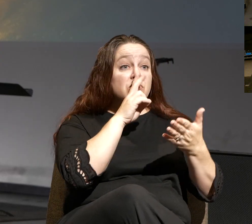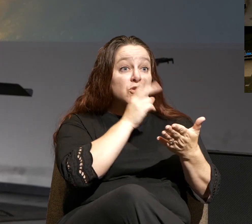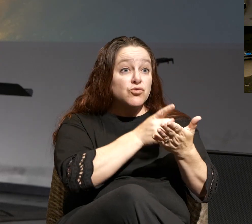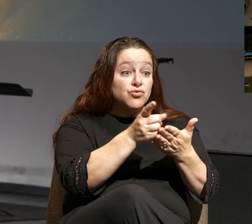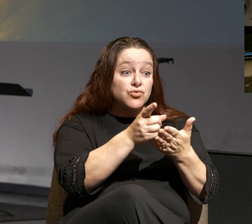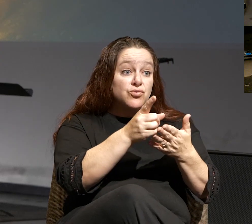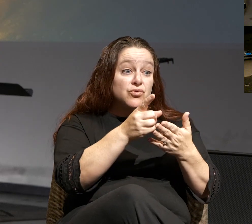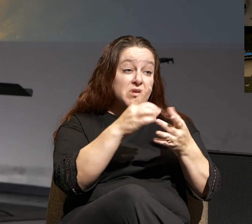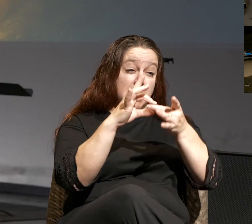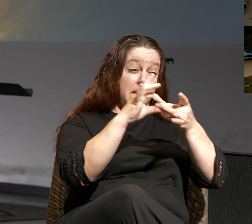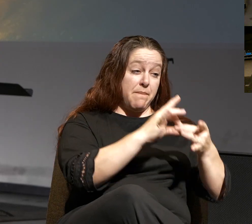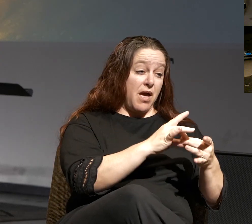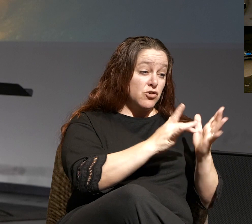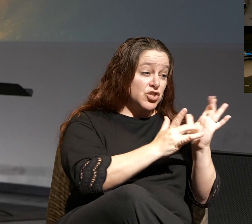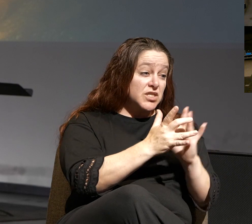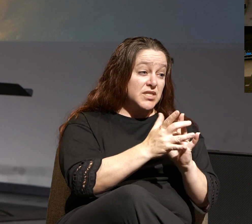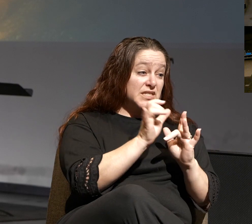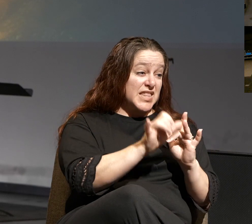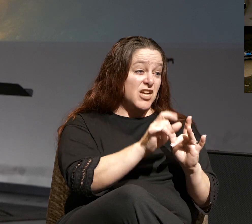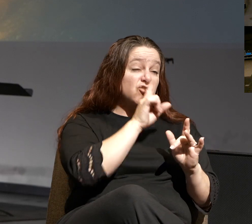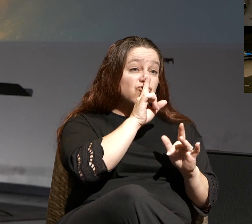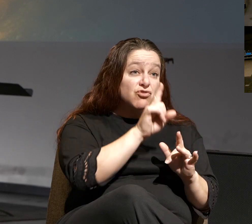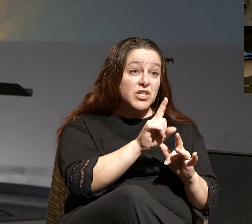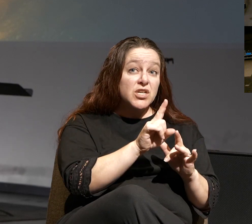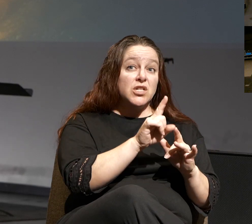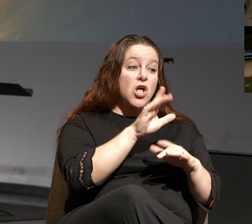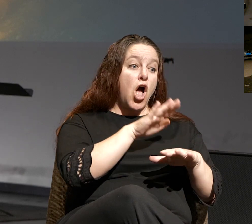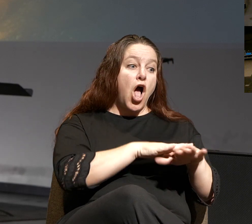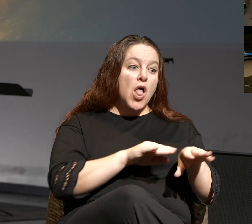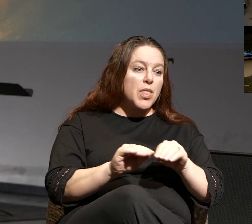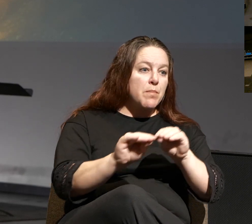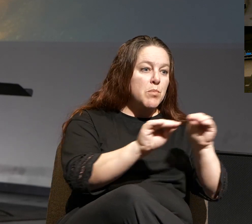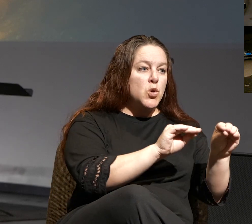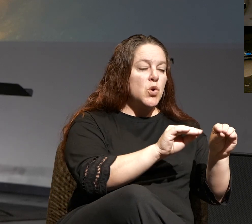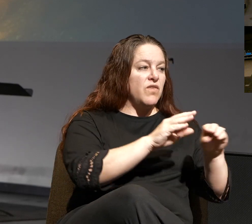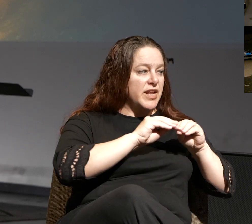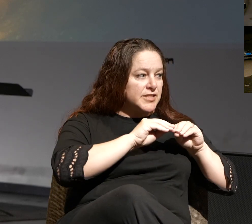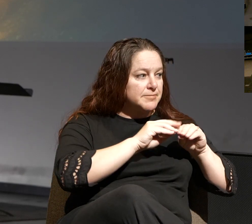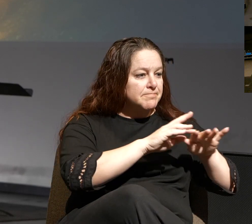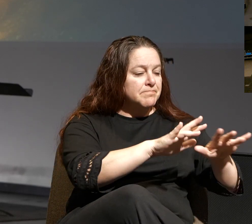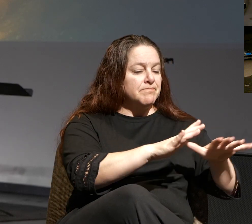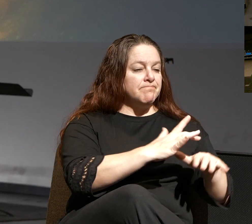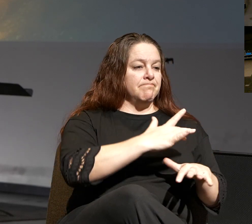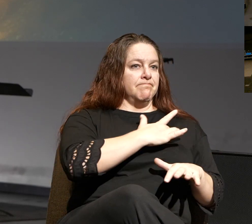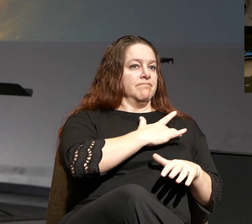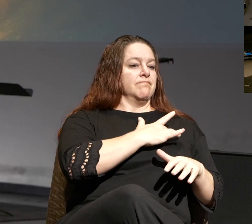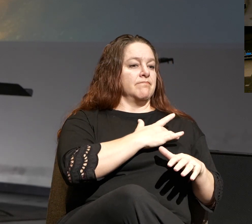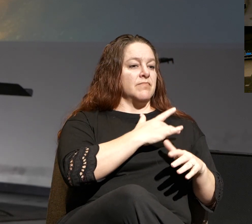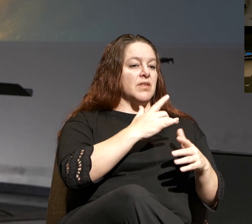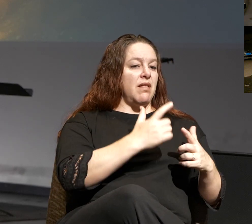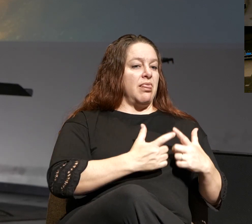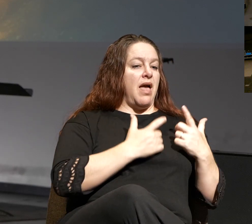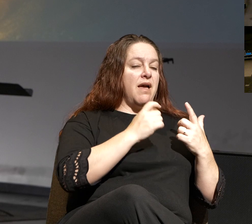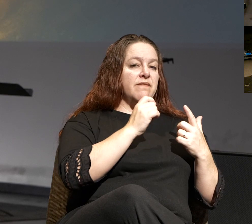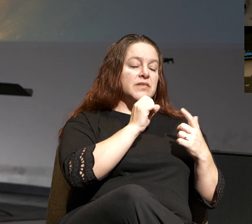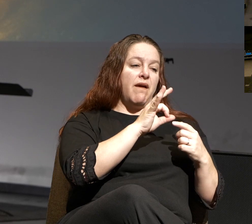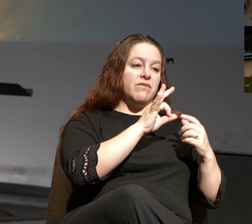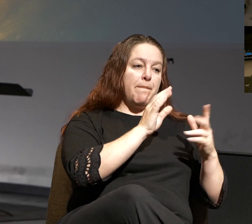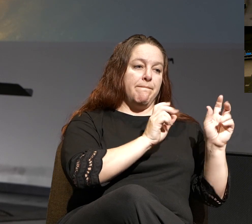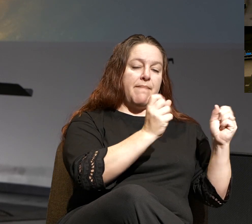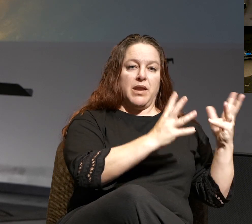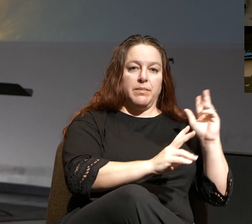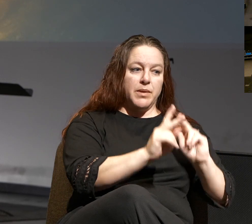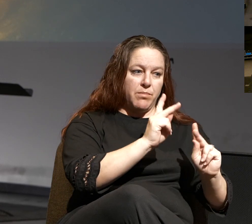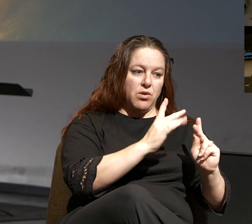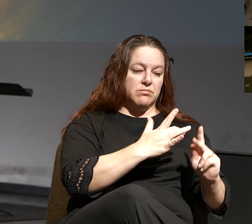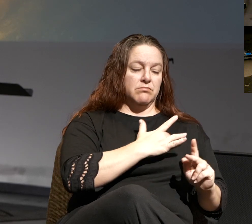real, and it is on the move, and it is penetrating the hearts and lives of many. There is